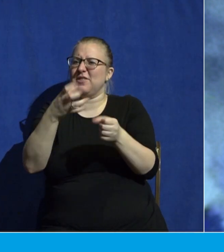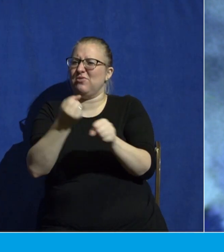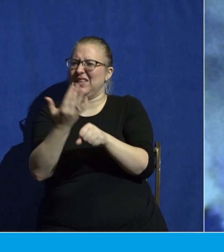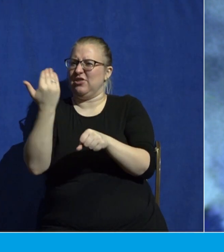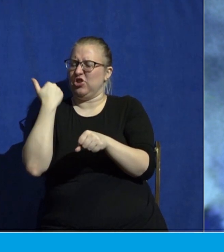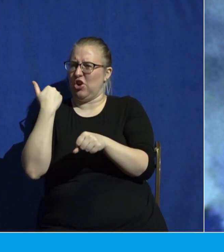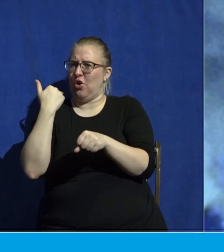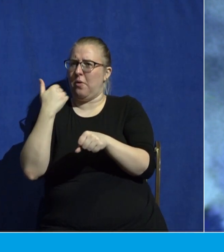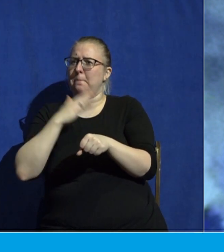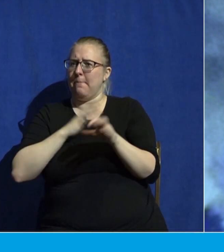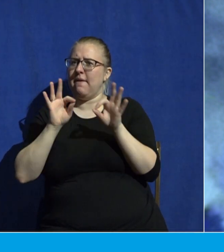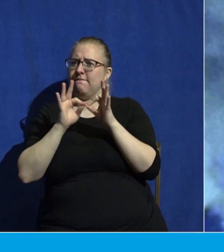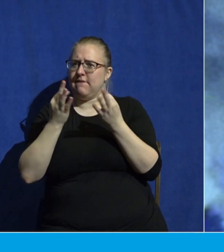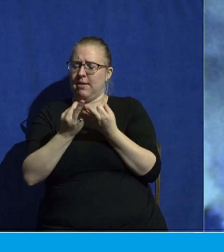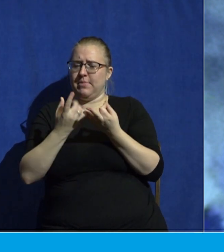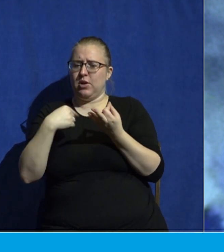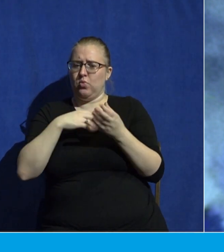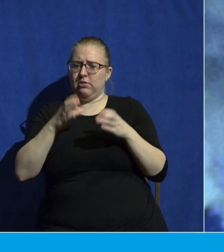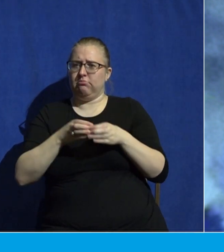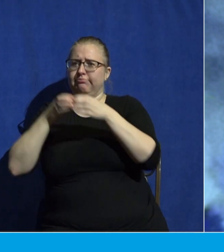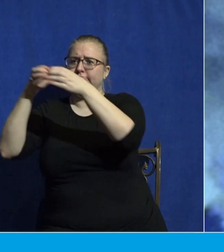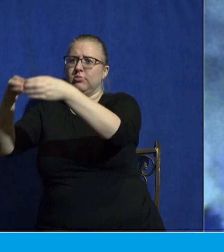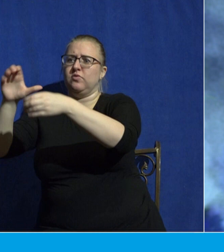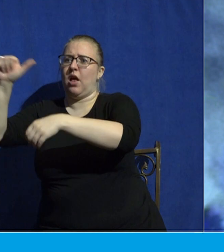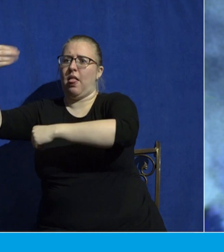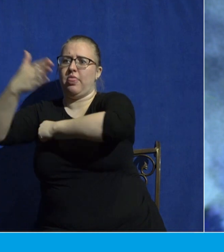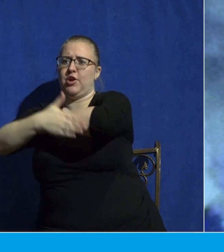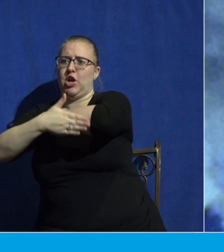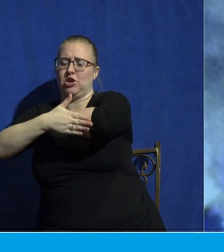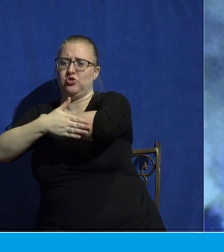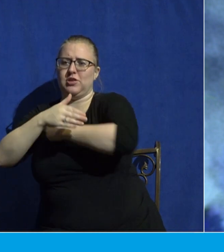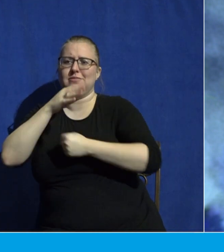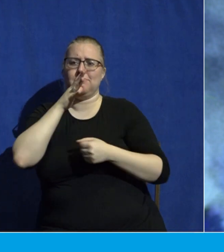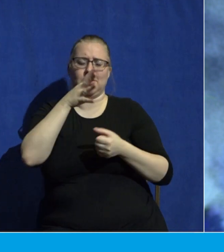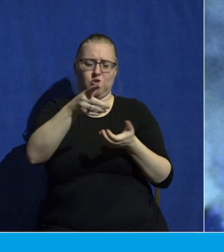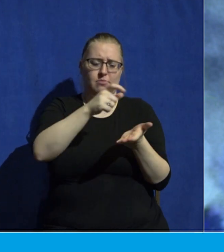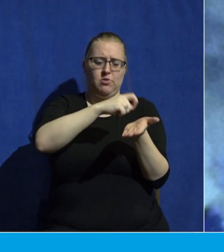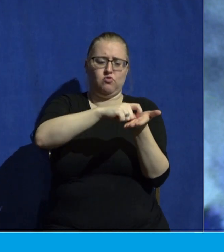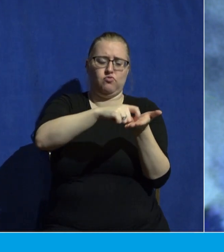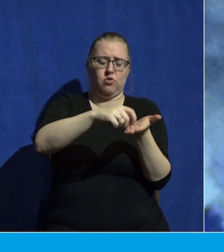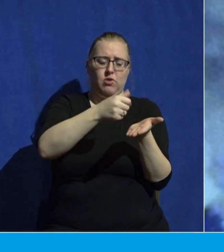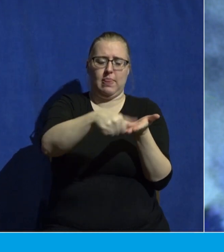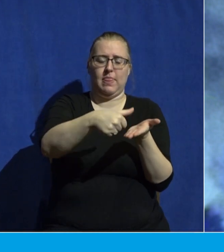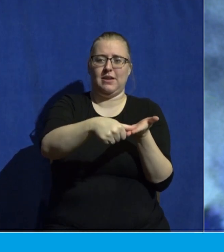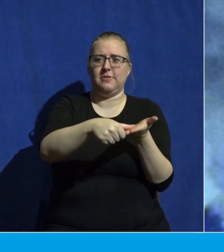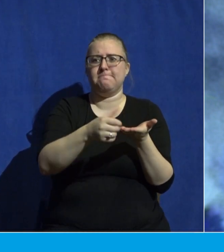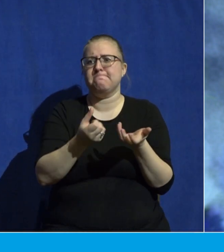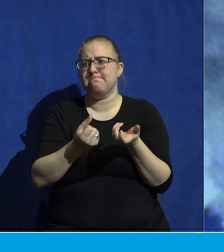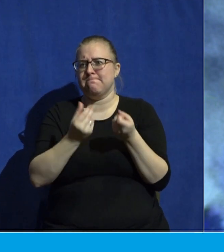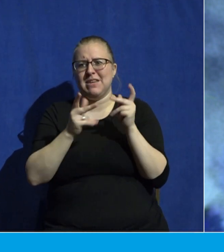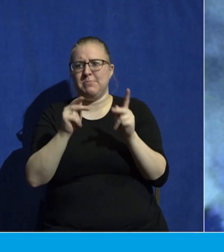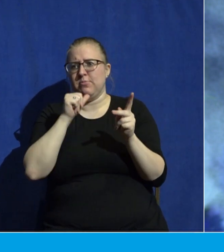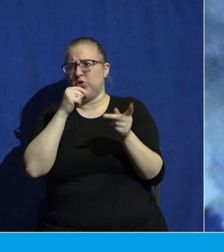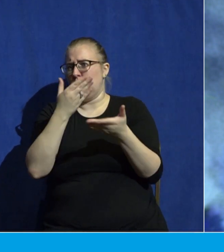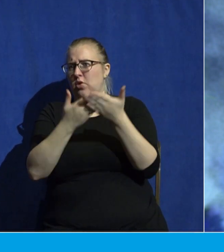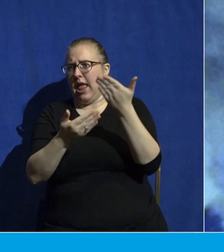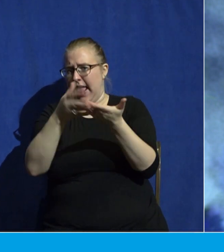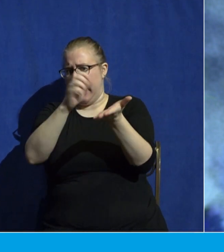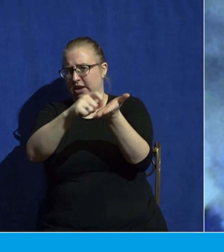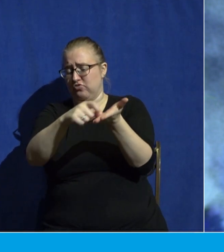I moved overseas. And not many people handwrite letters anymore. But before you is one of my